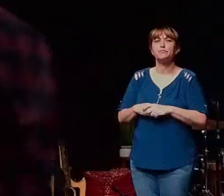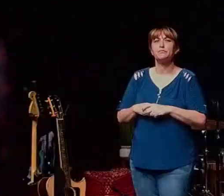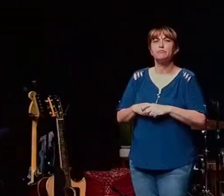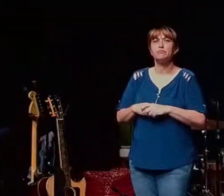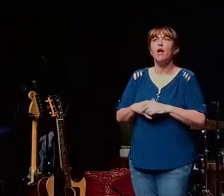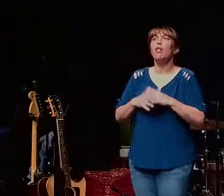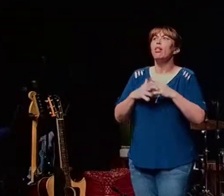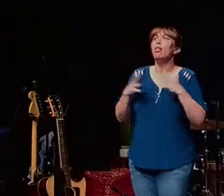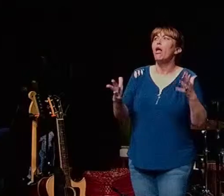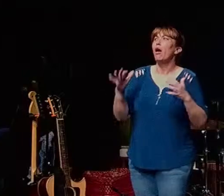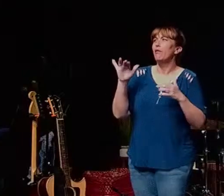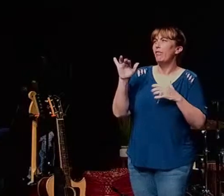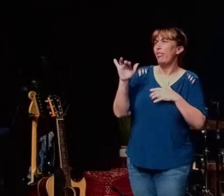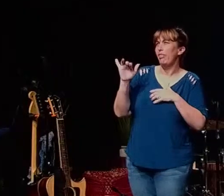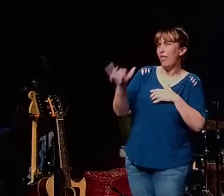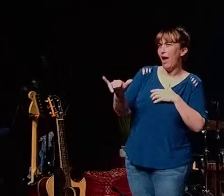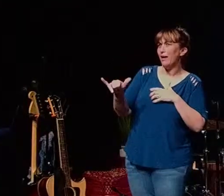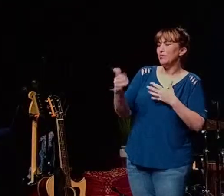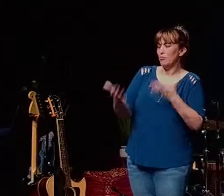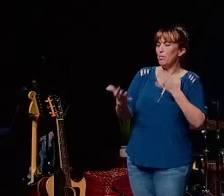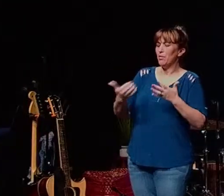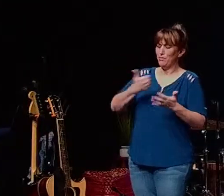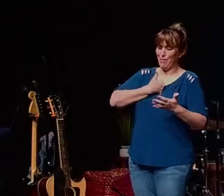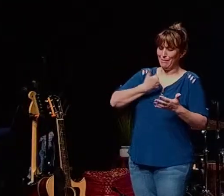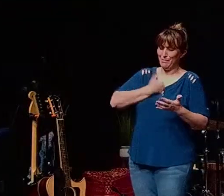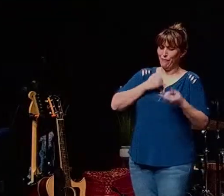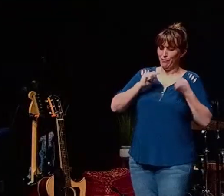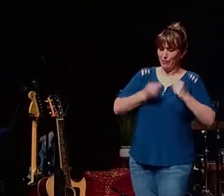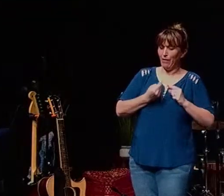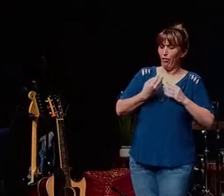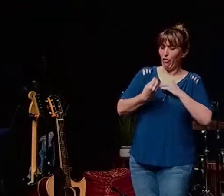a lot of this is probably self-imposed pain